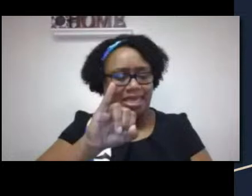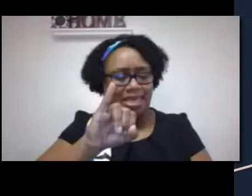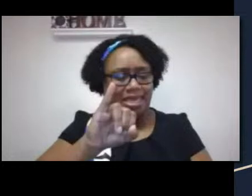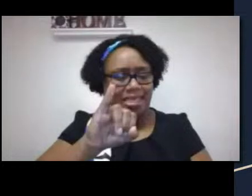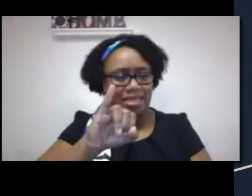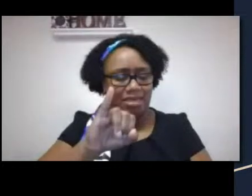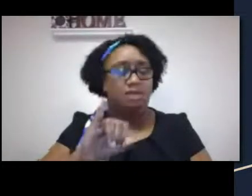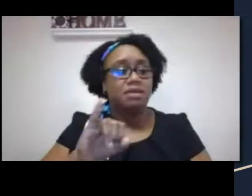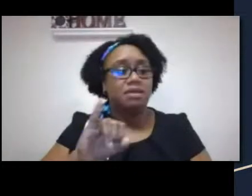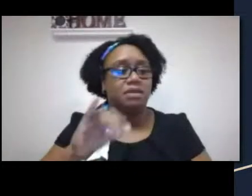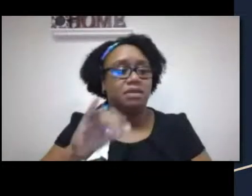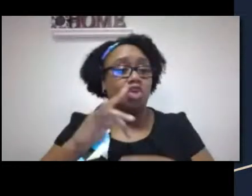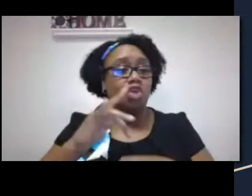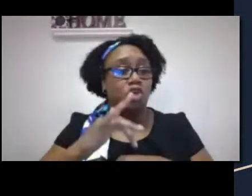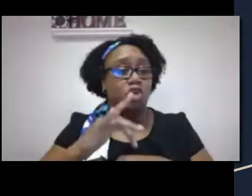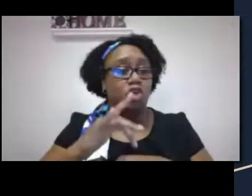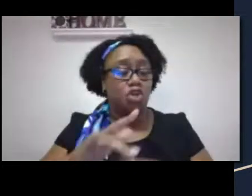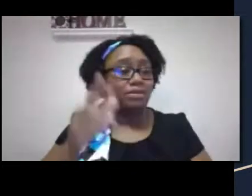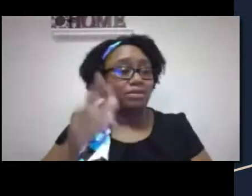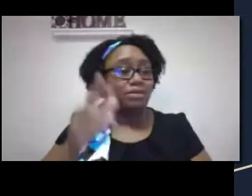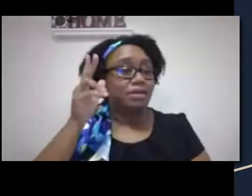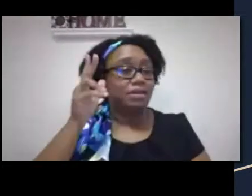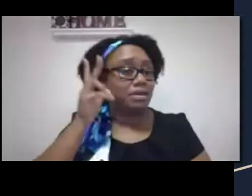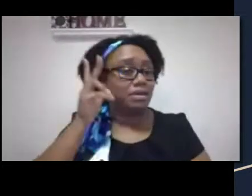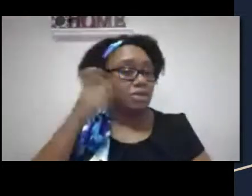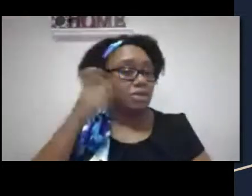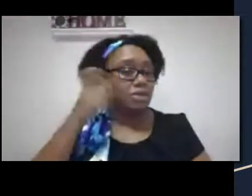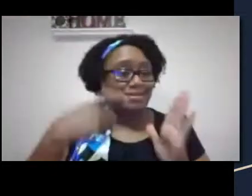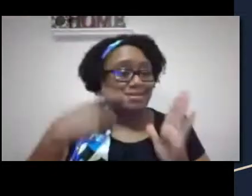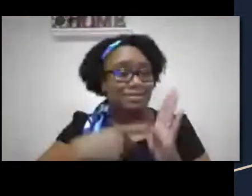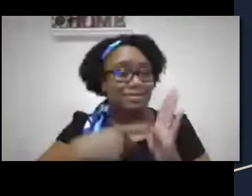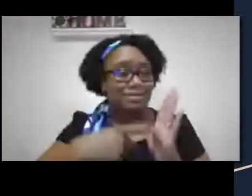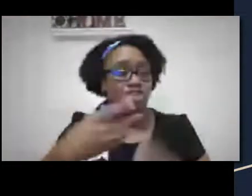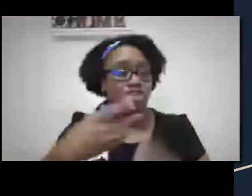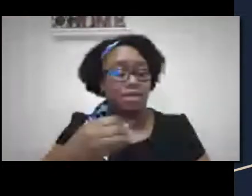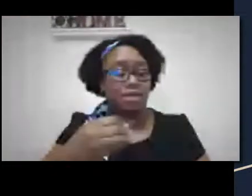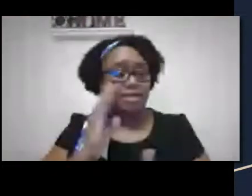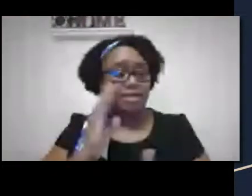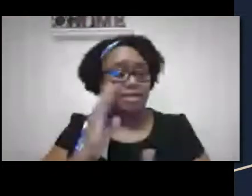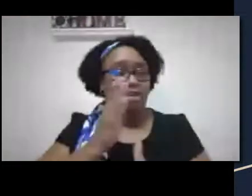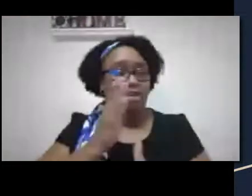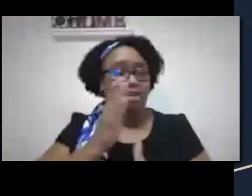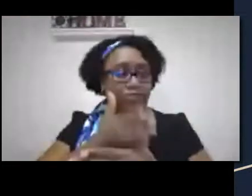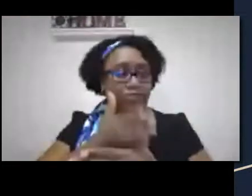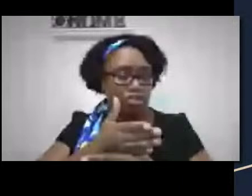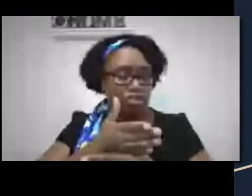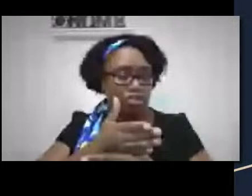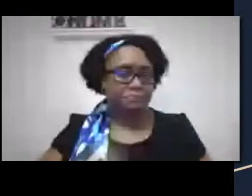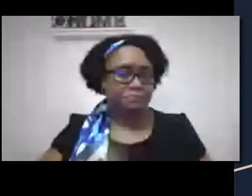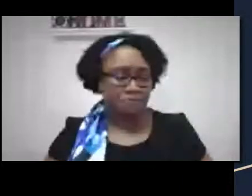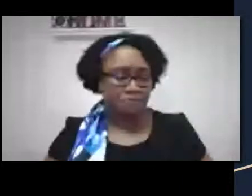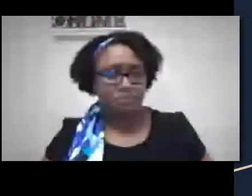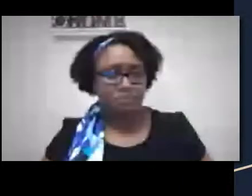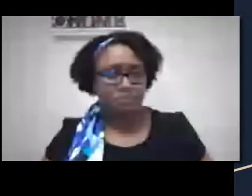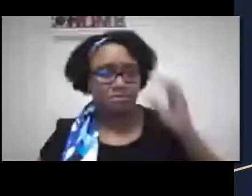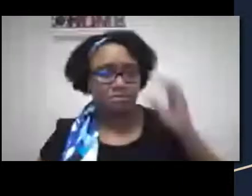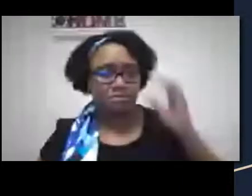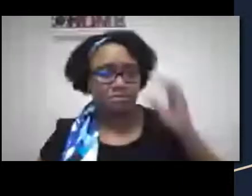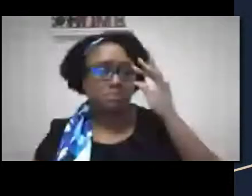Now, that term comes from EDDI, E-H-D-I, Early Hearing